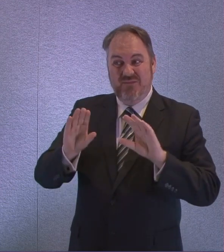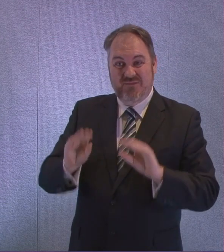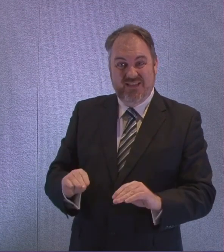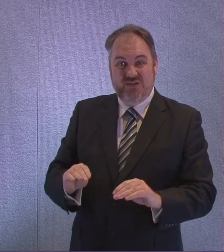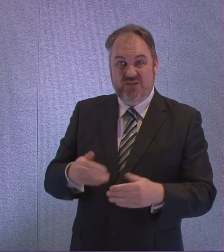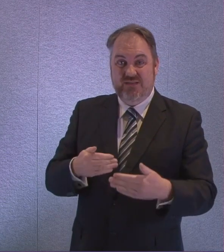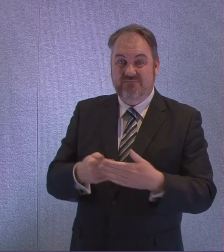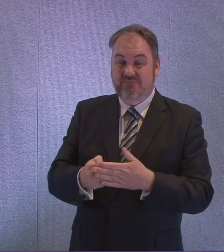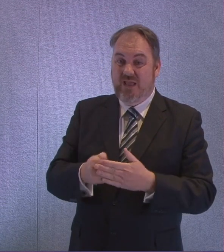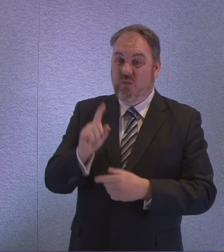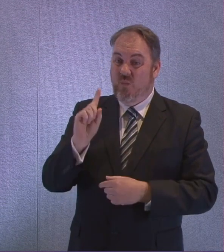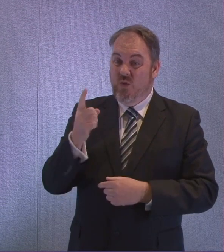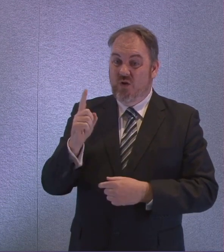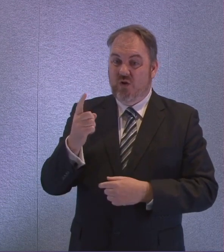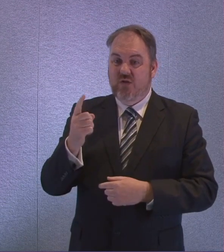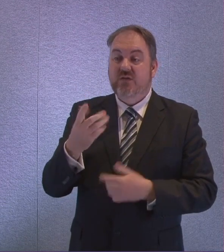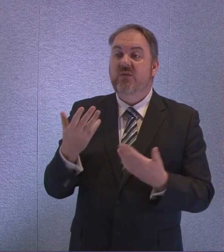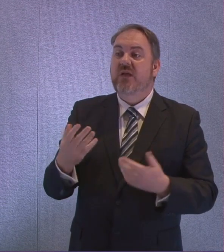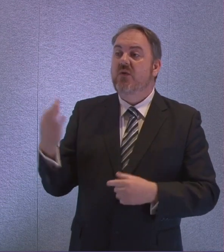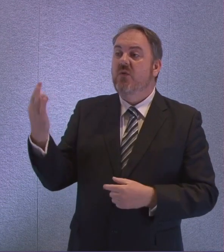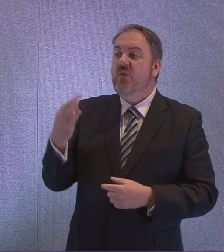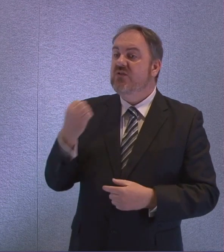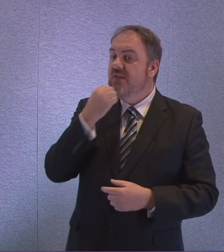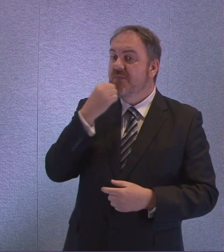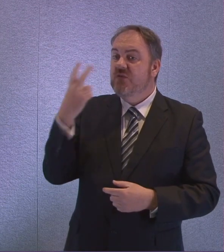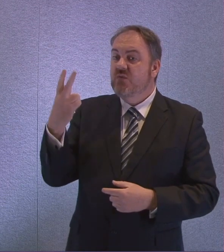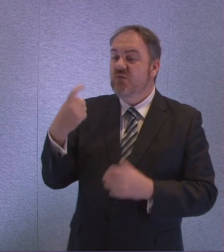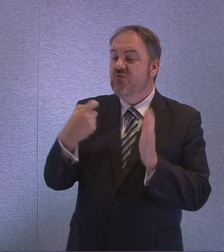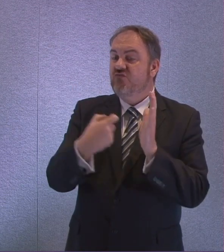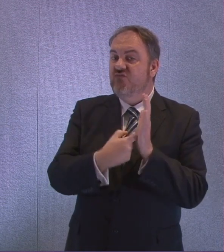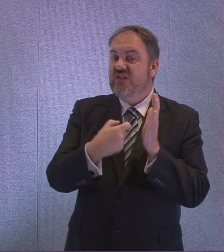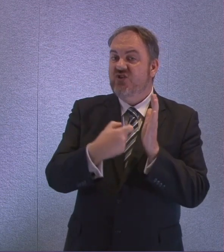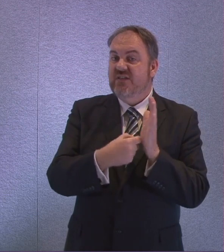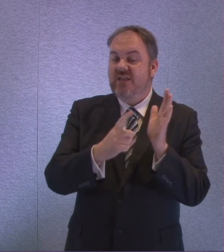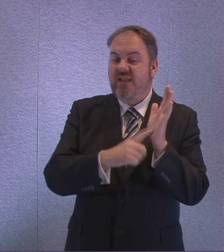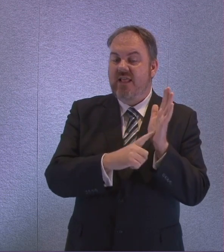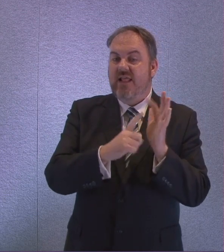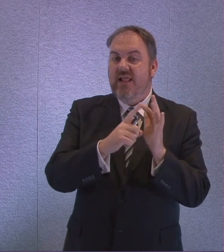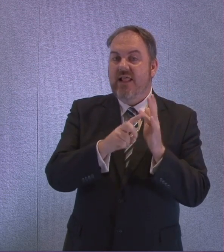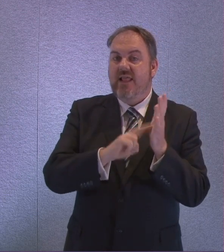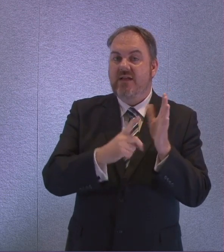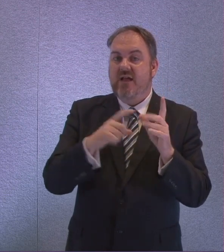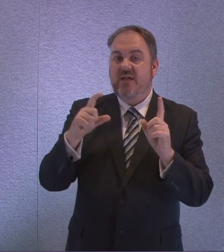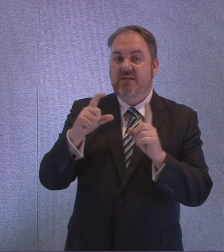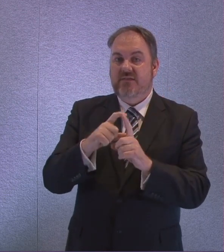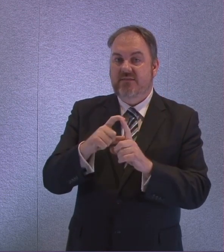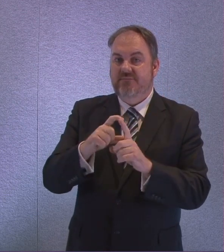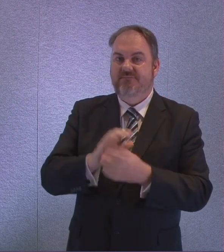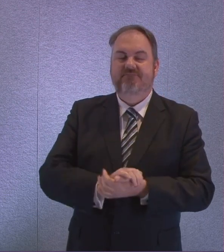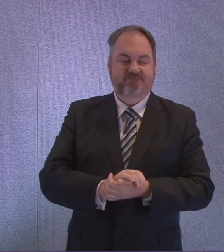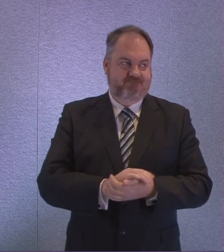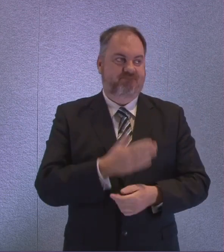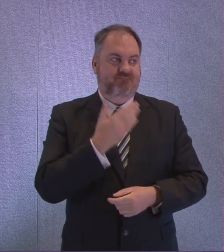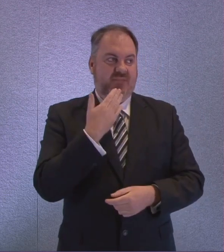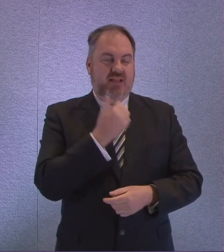session by one o'clock. Question number two, Richard Leonard. Thank you, Presiding Officer. And can I begin by offering the condolences